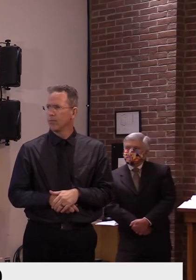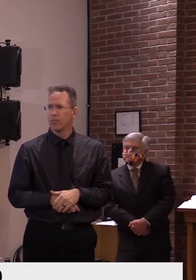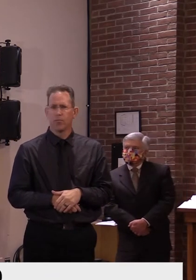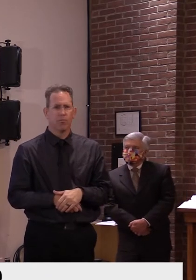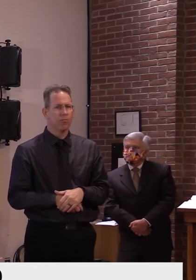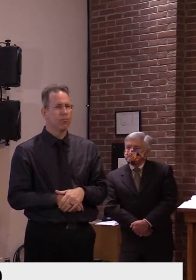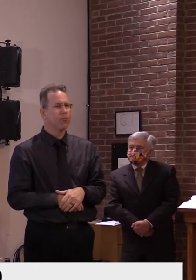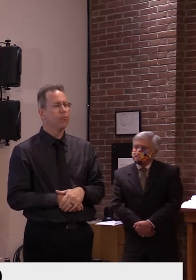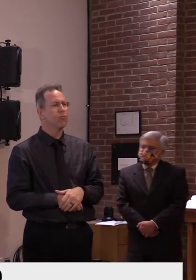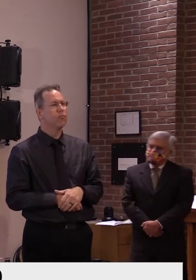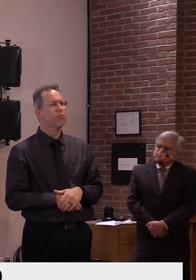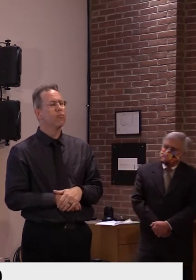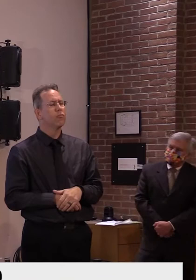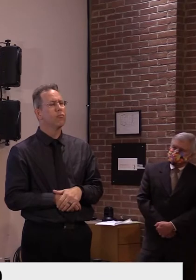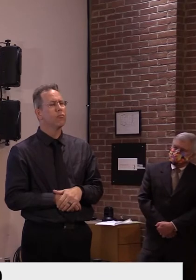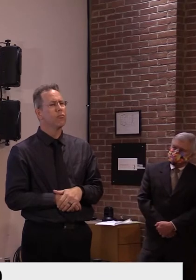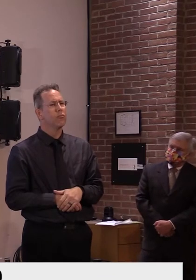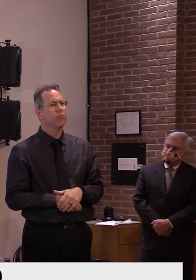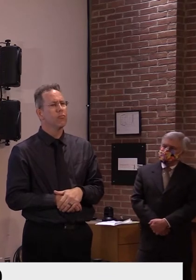So on this slide,